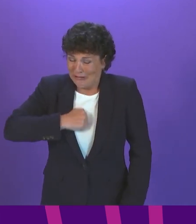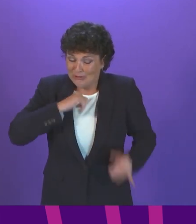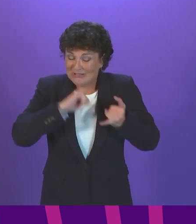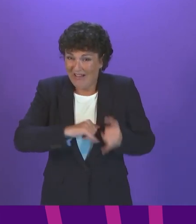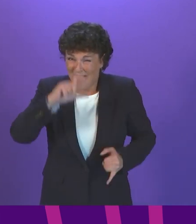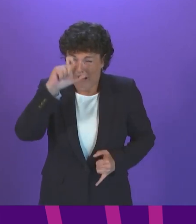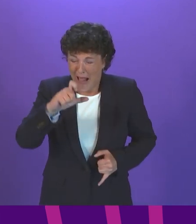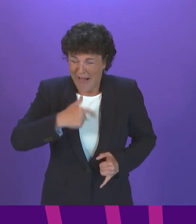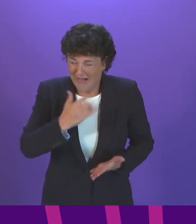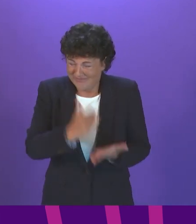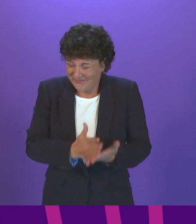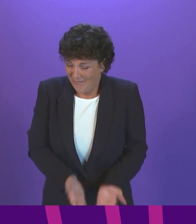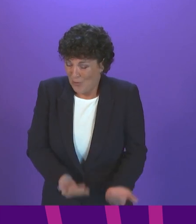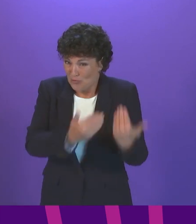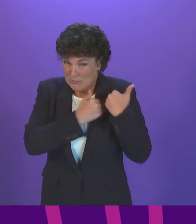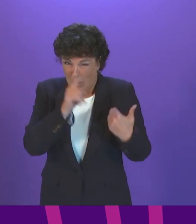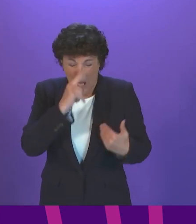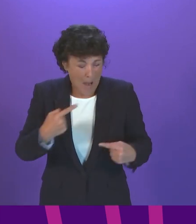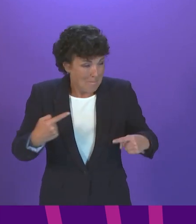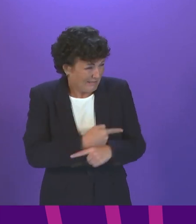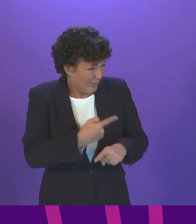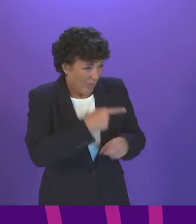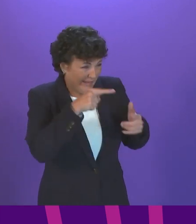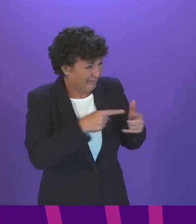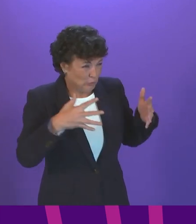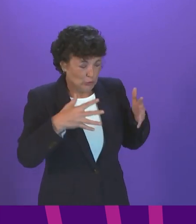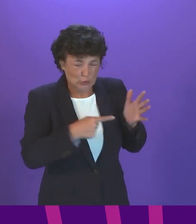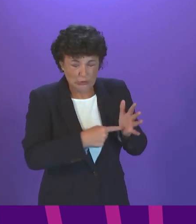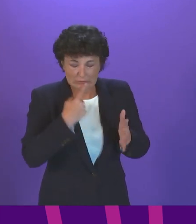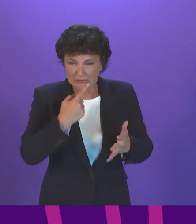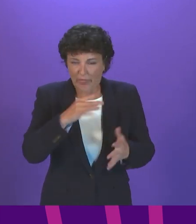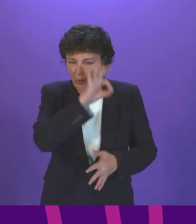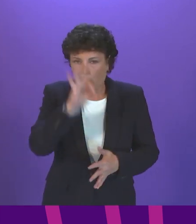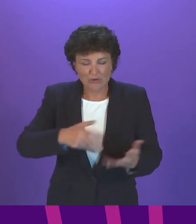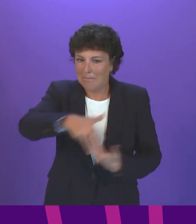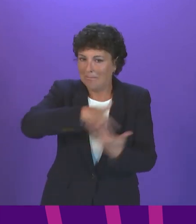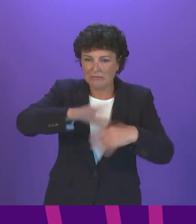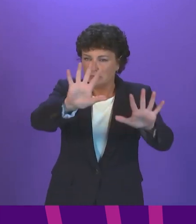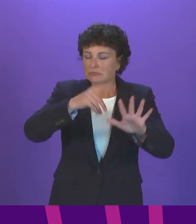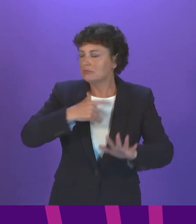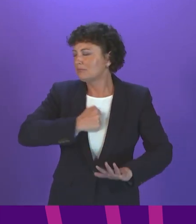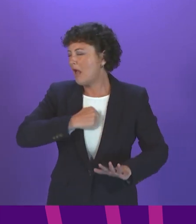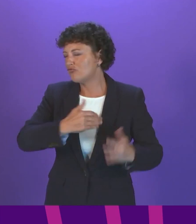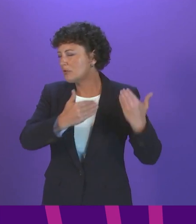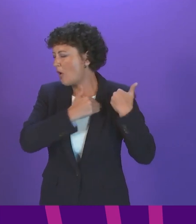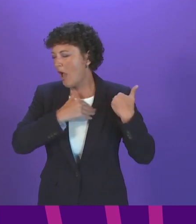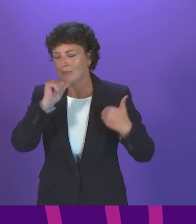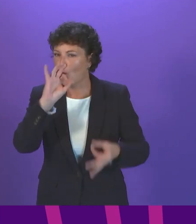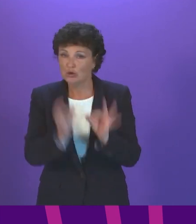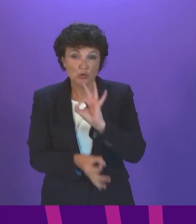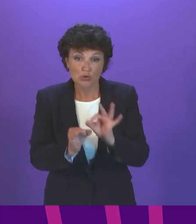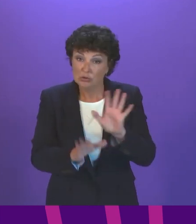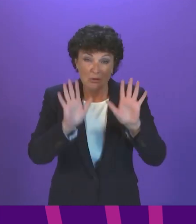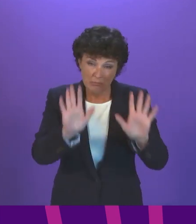responsibility for getting her mixed up with Evelyn Tweed and the questions mixed up? It is my responsibility. I am not making excuses,